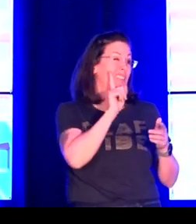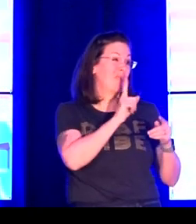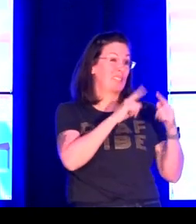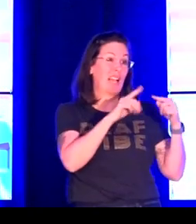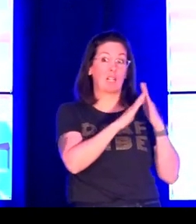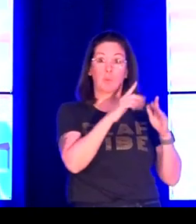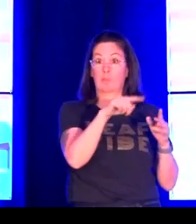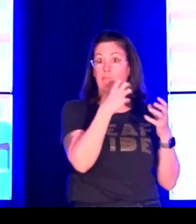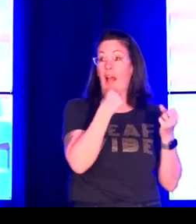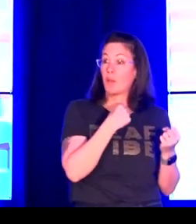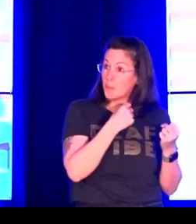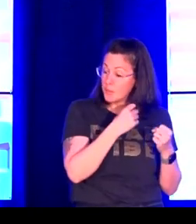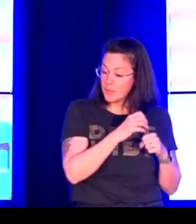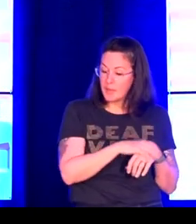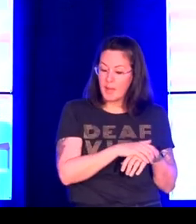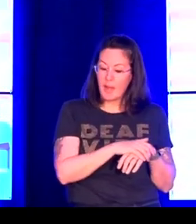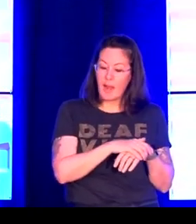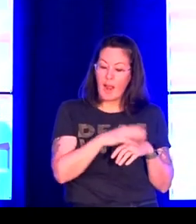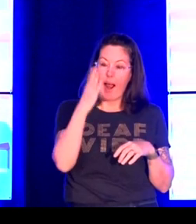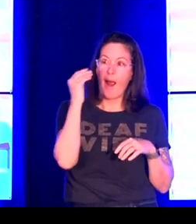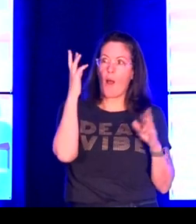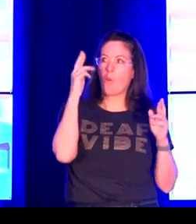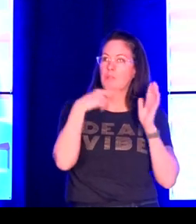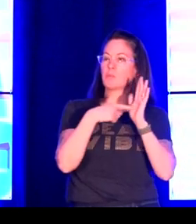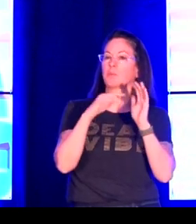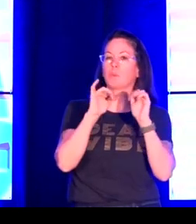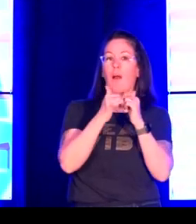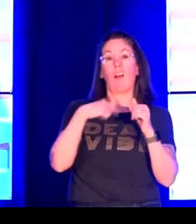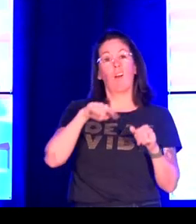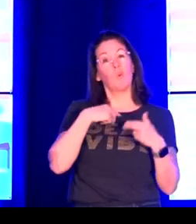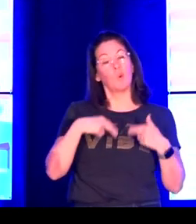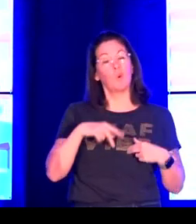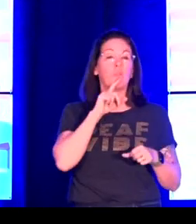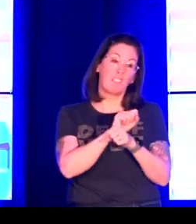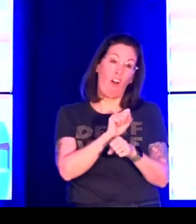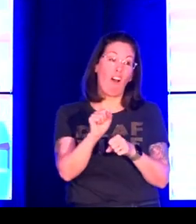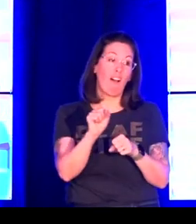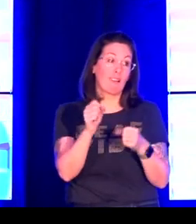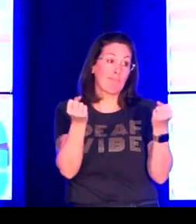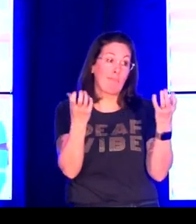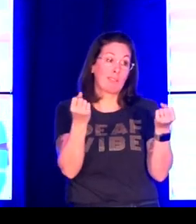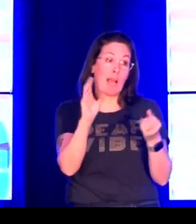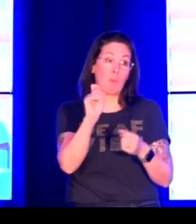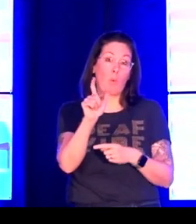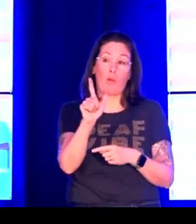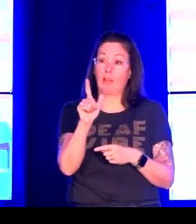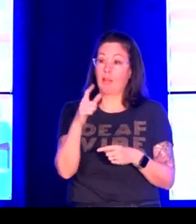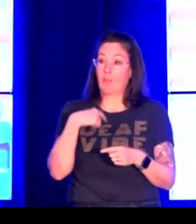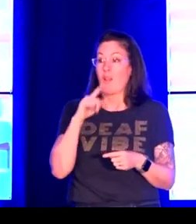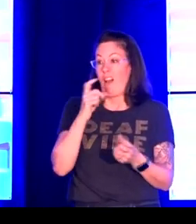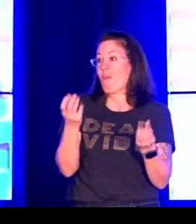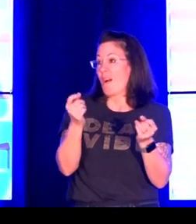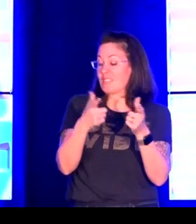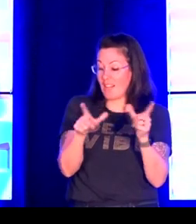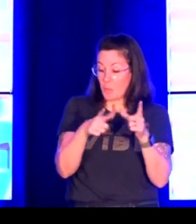linguists and what deaf scholars and deaf communities value. And I hope that I showed you just how